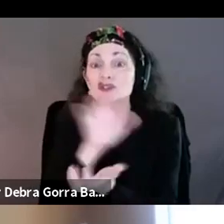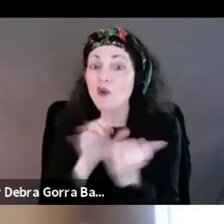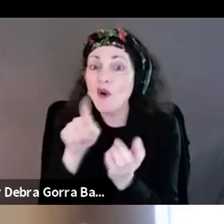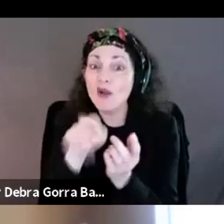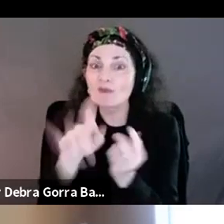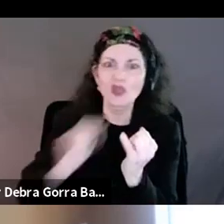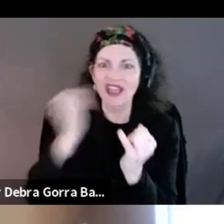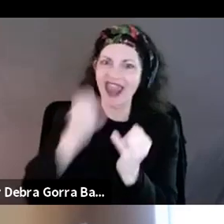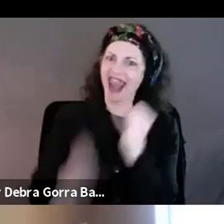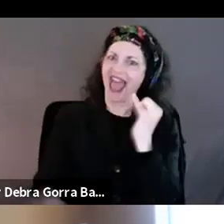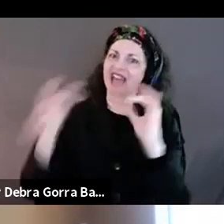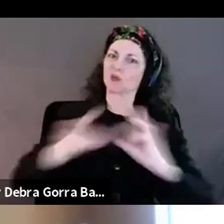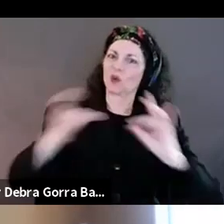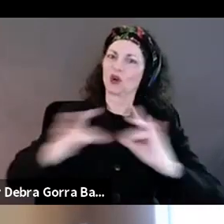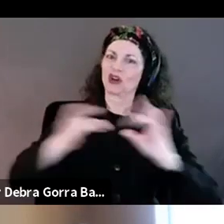word.